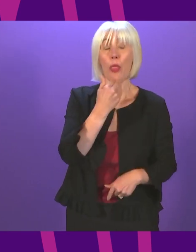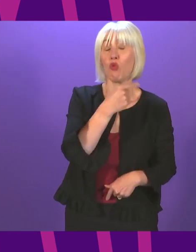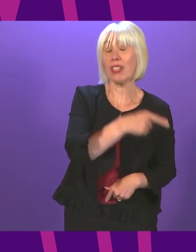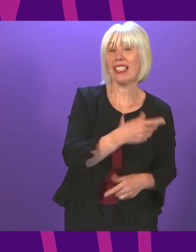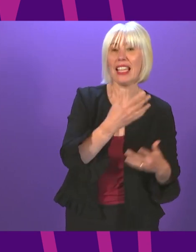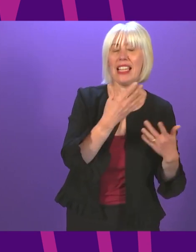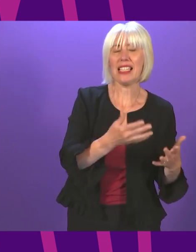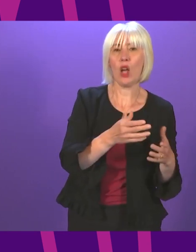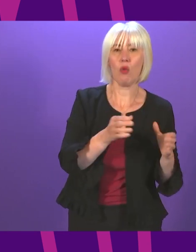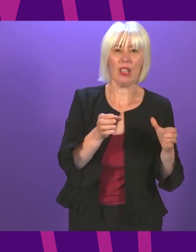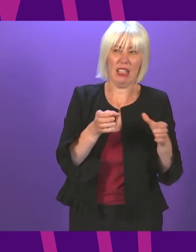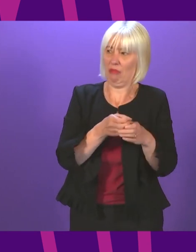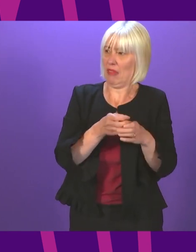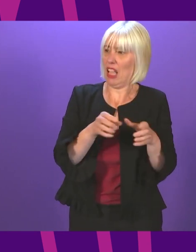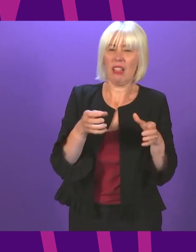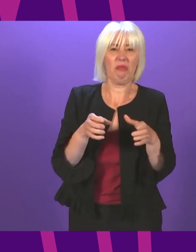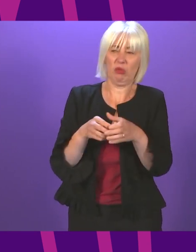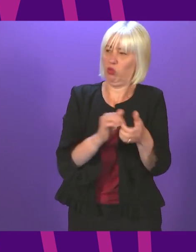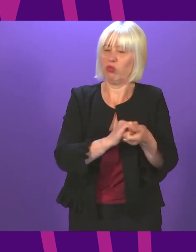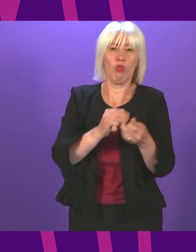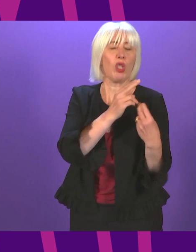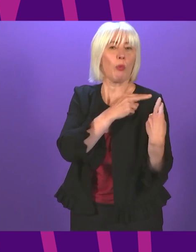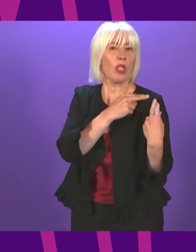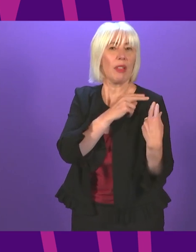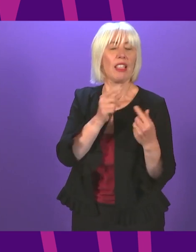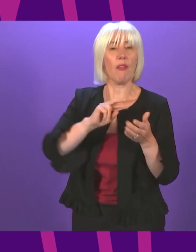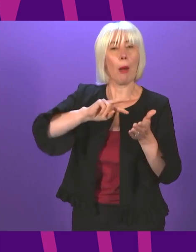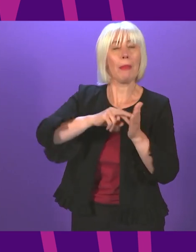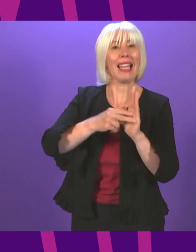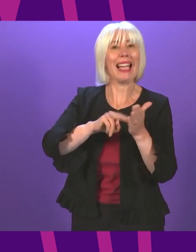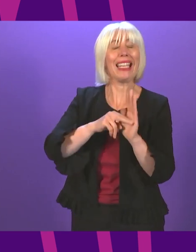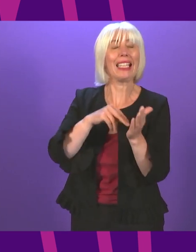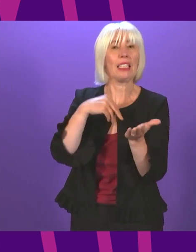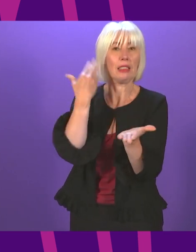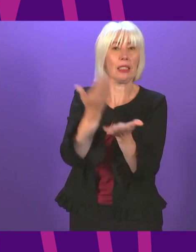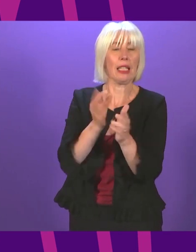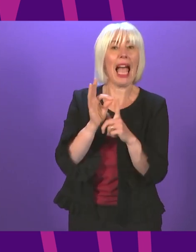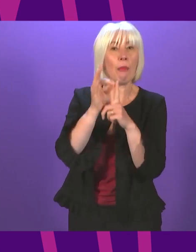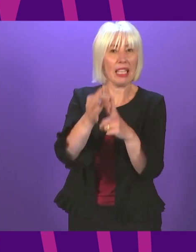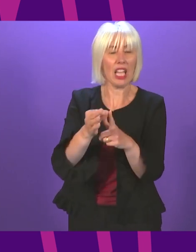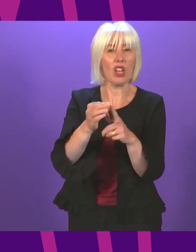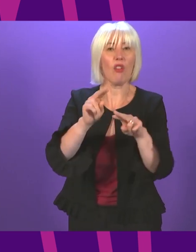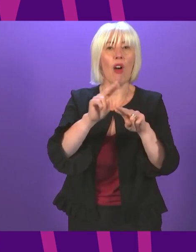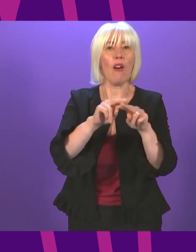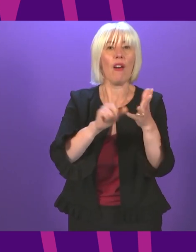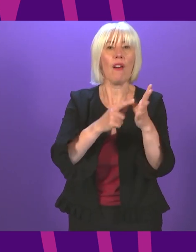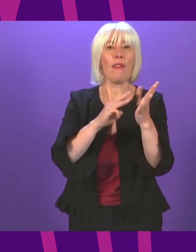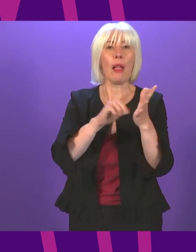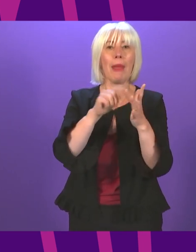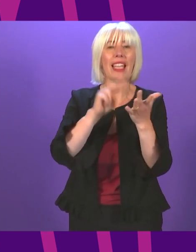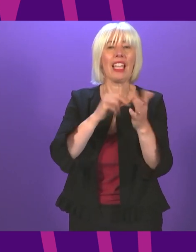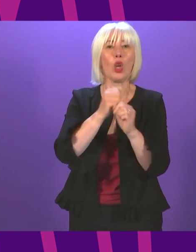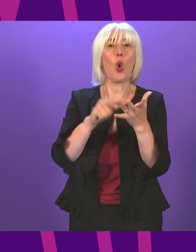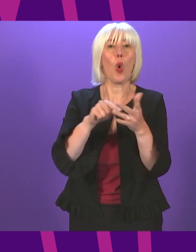in relation to planning applications such as that submitted by Flamingo Land at Loch Lomond? First Minister.